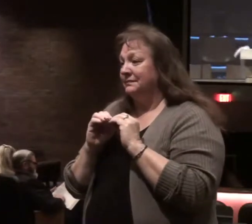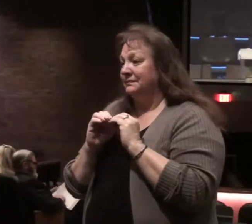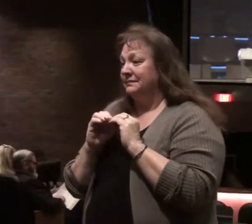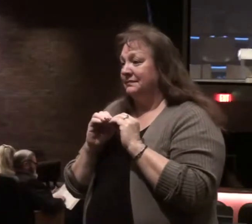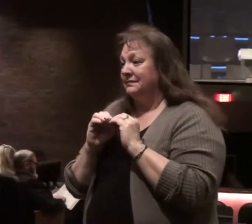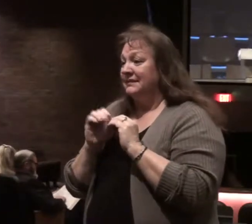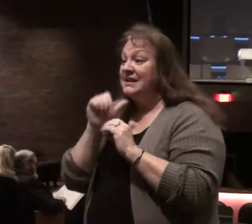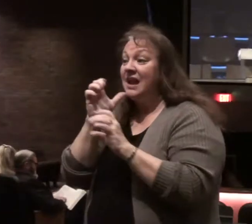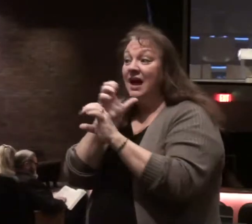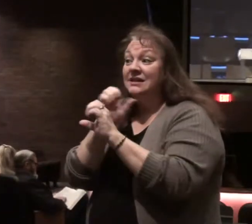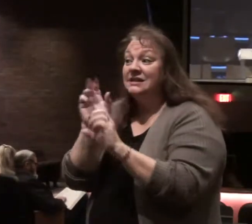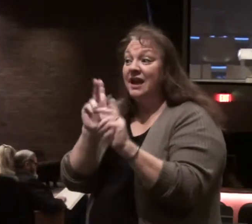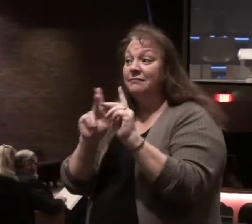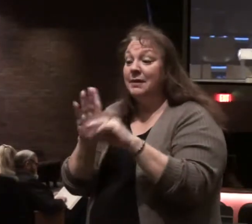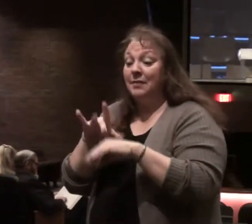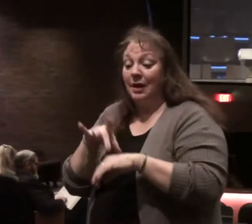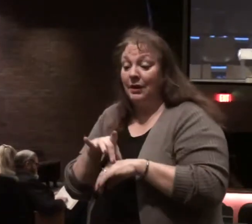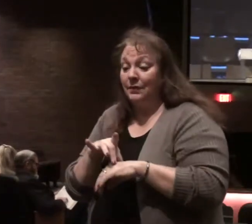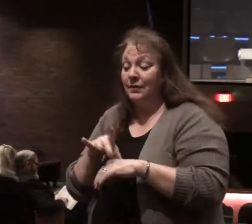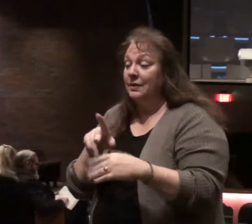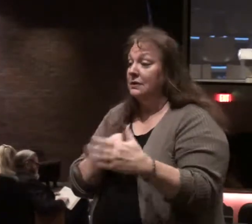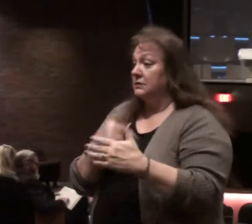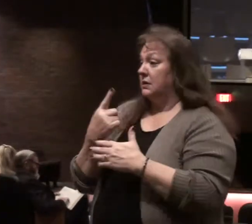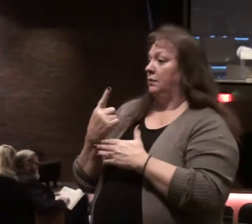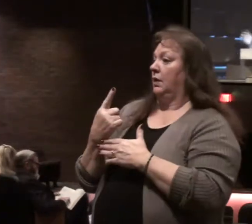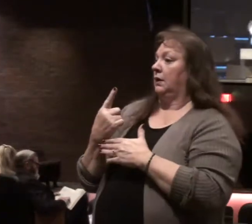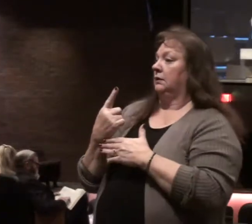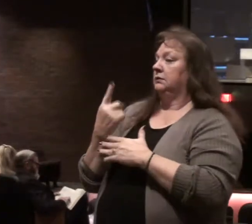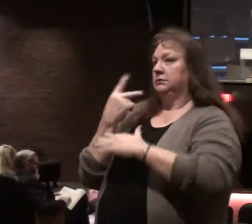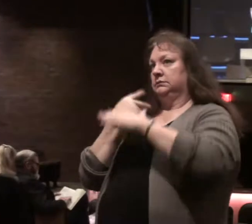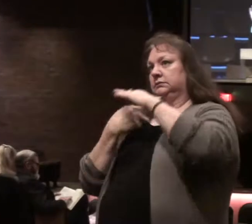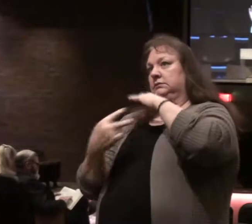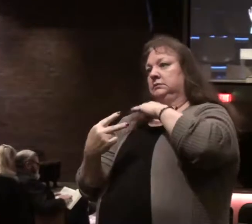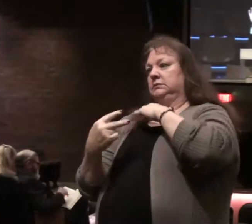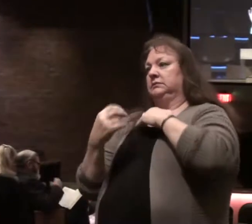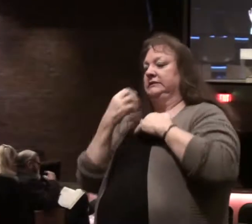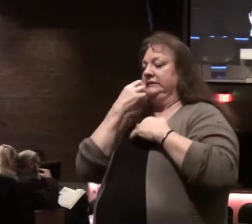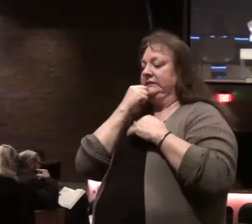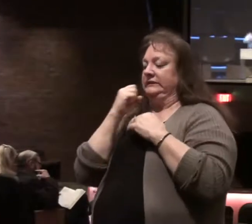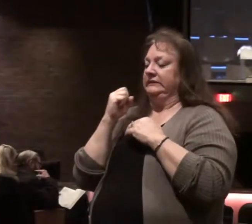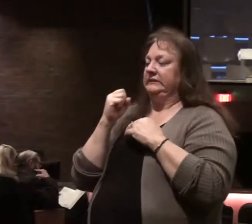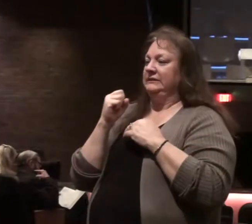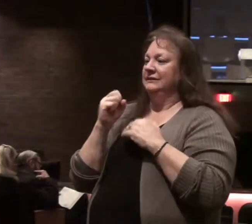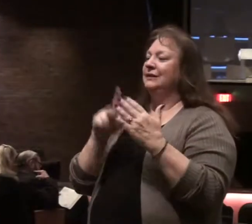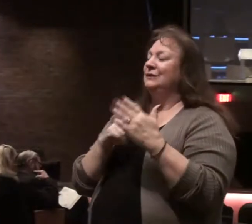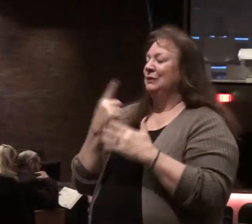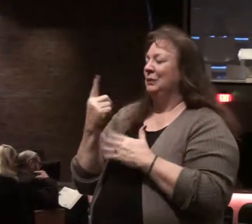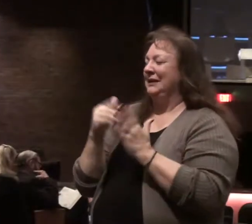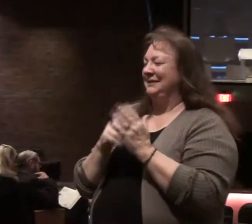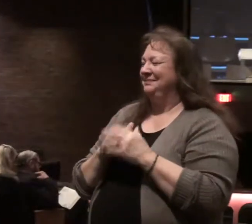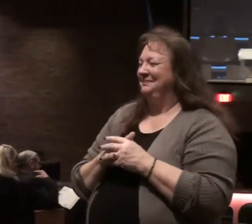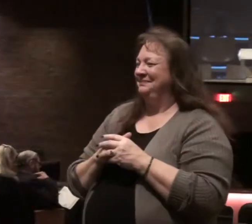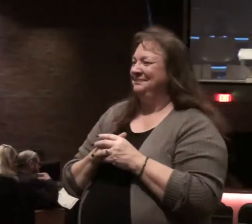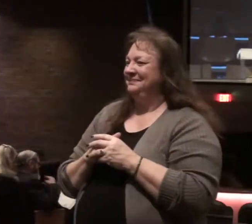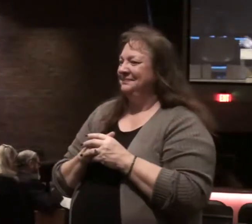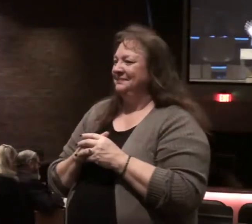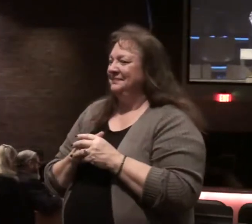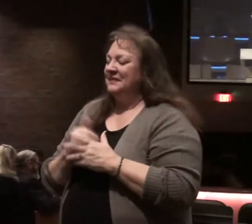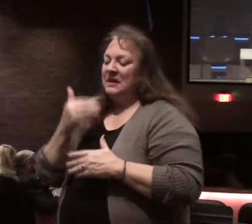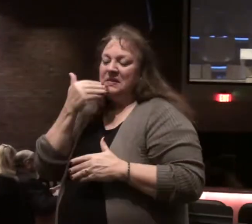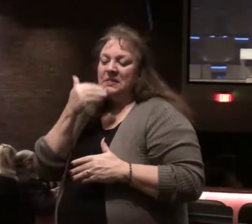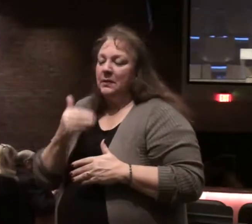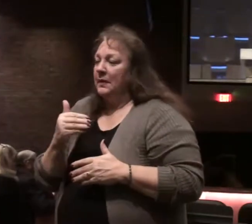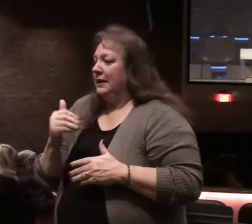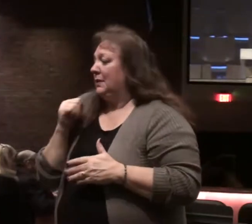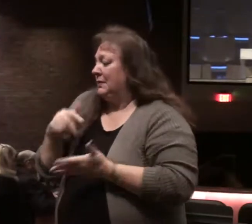unredeemed men on the earth Psalm 1 is basically a prophecy in nugget form of let's go back to Psalm 1 the wicked